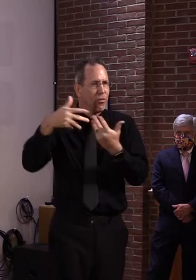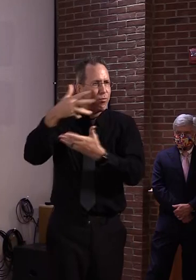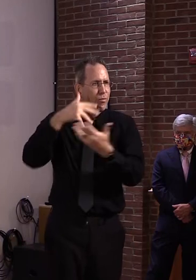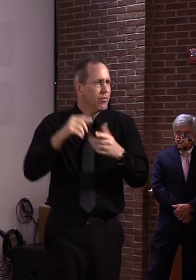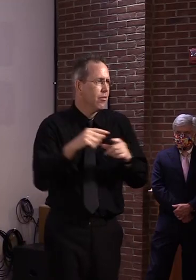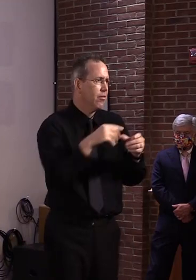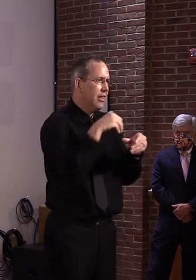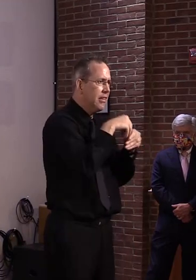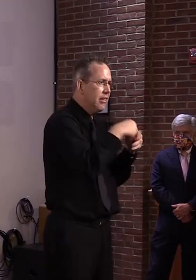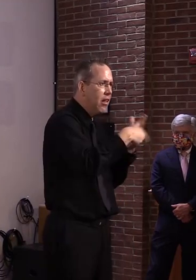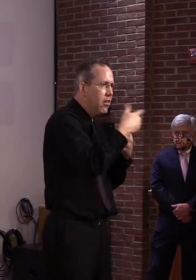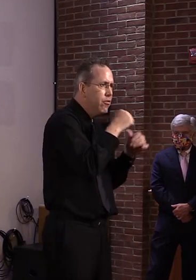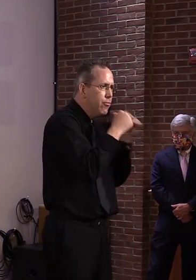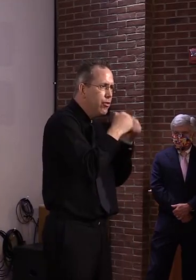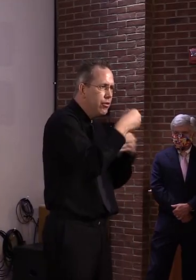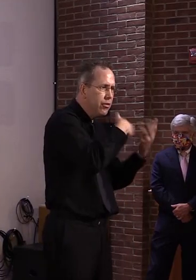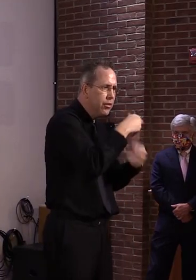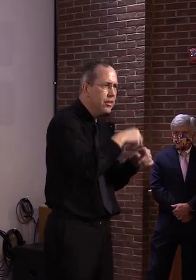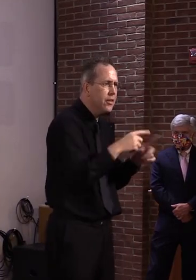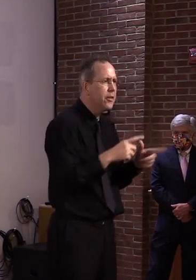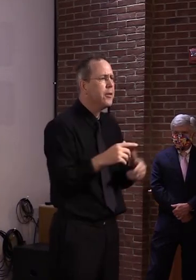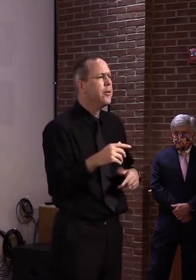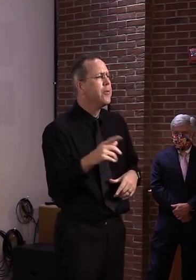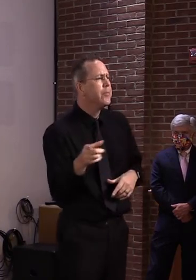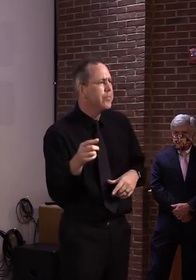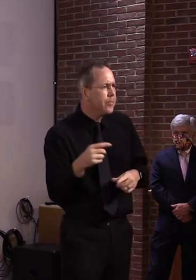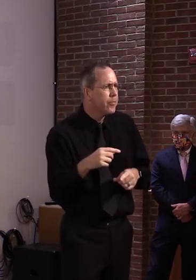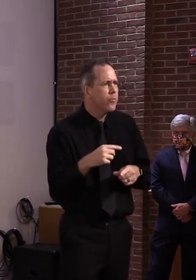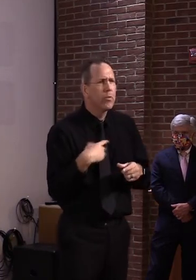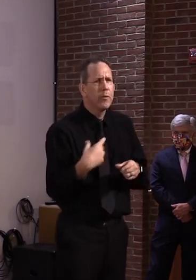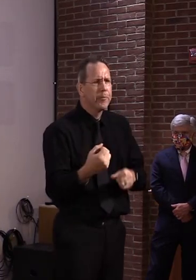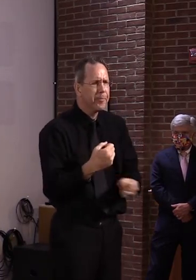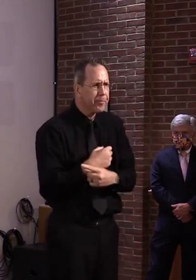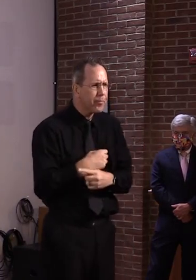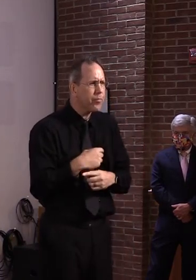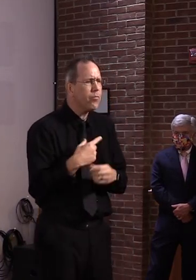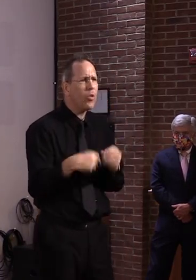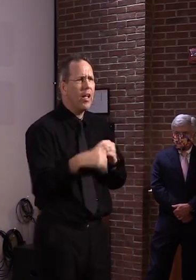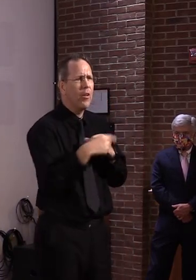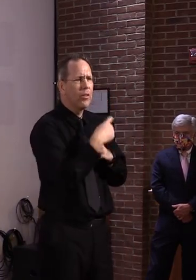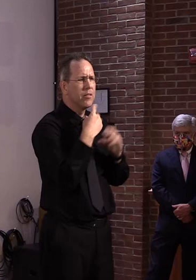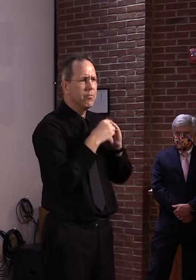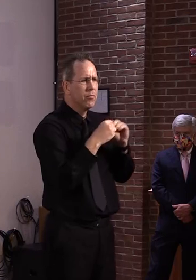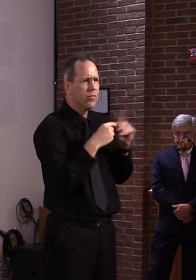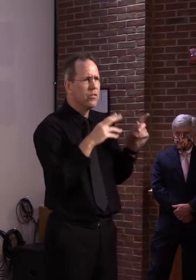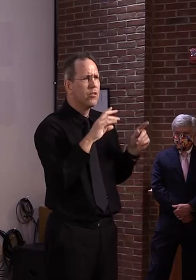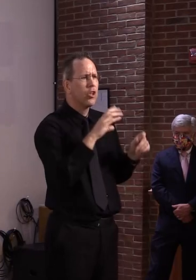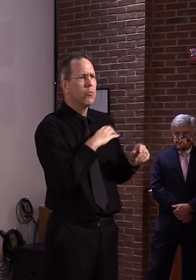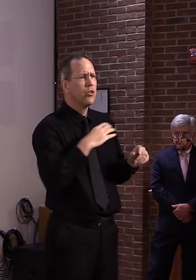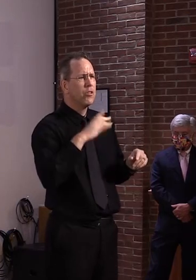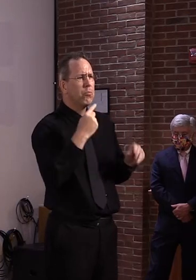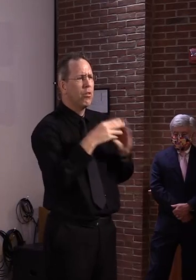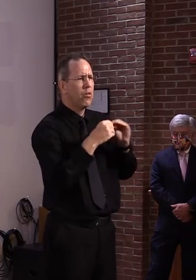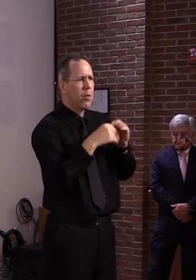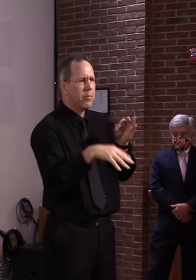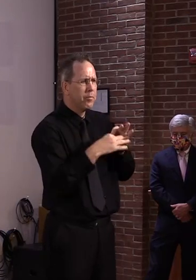We all agree that you can't just tell people this is important to do, so just do it.